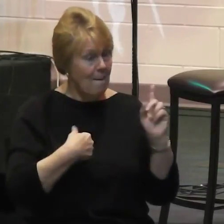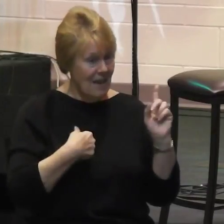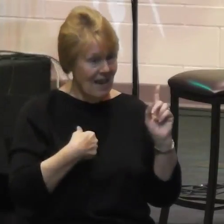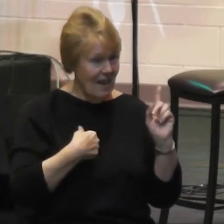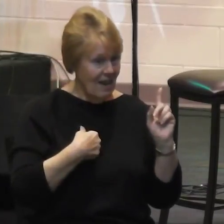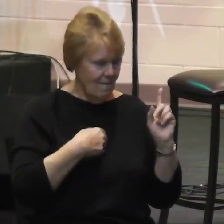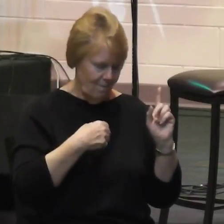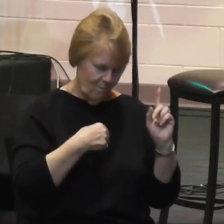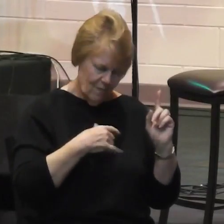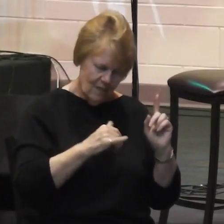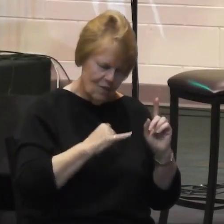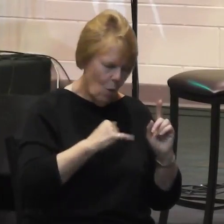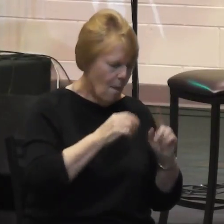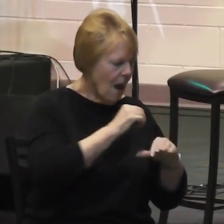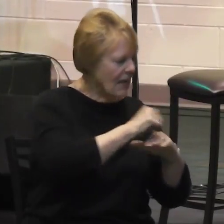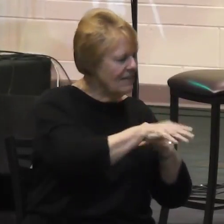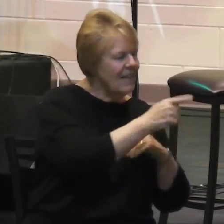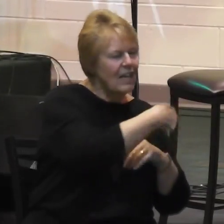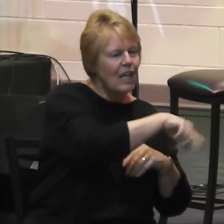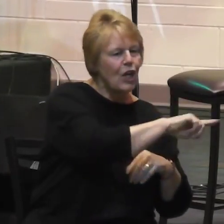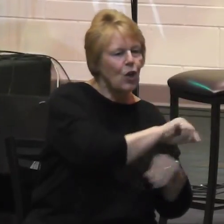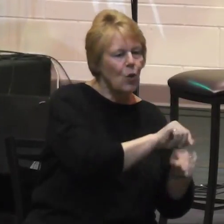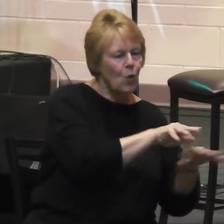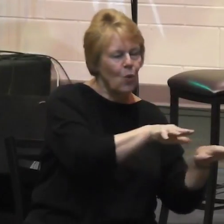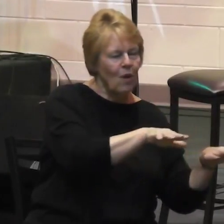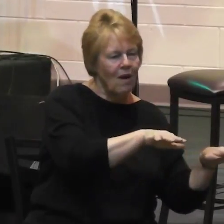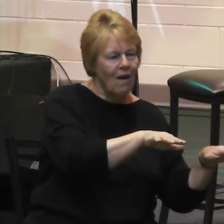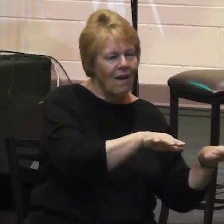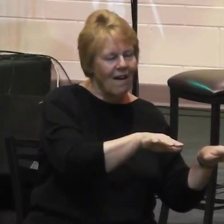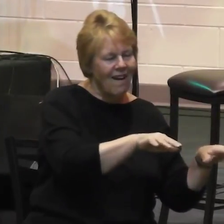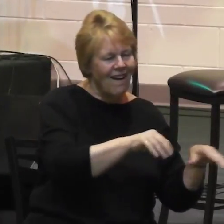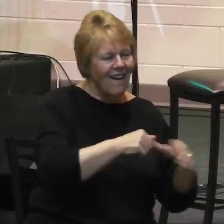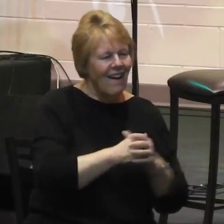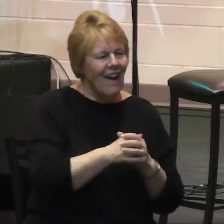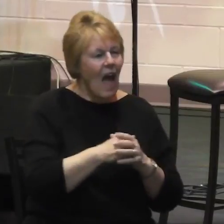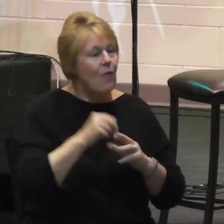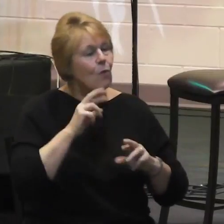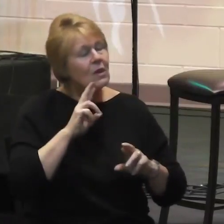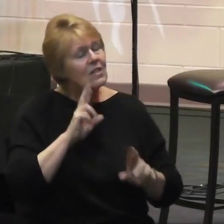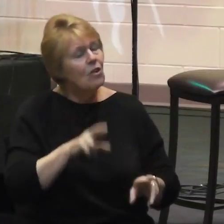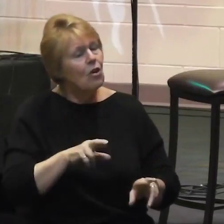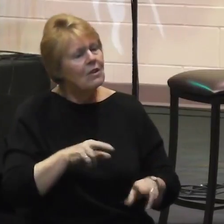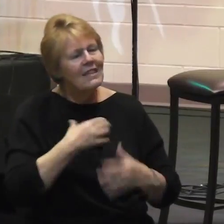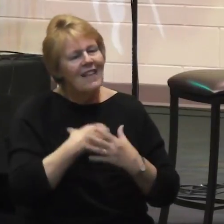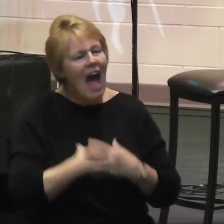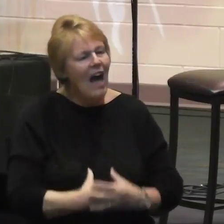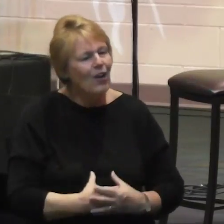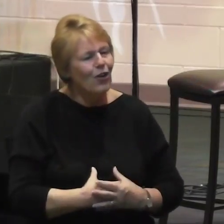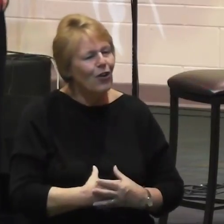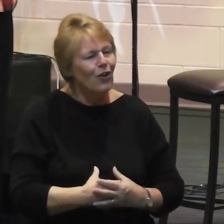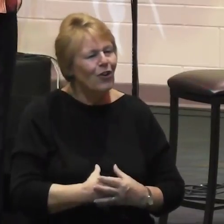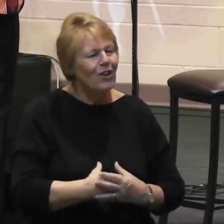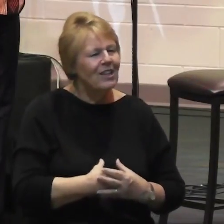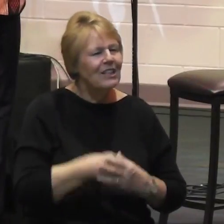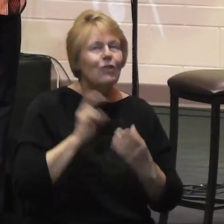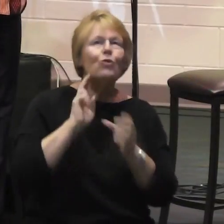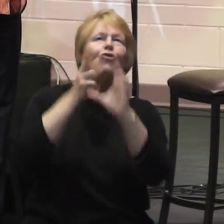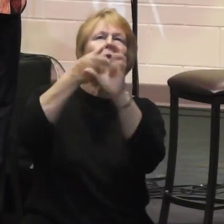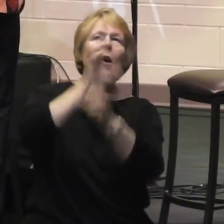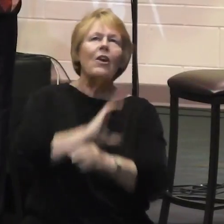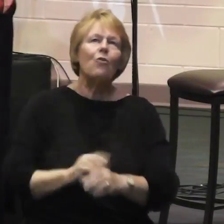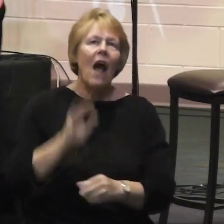relationship with the master is a love relationship, the outcome of which is a hunger to join Christ in his mission.